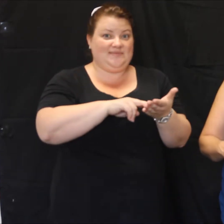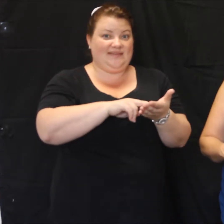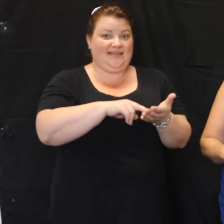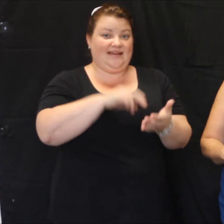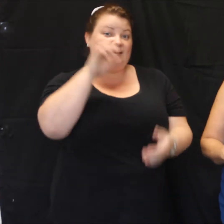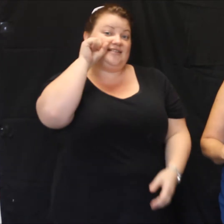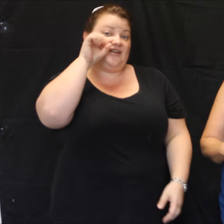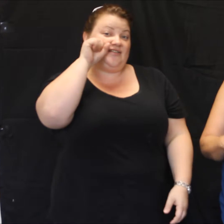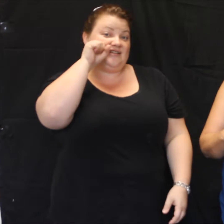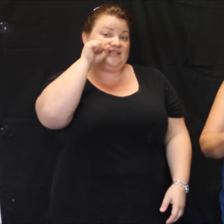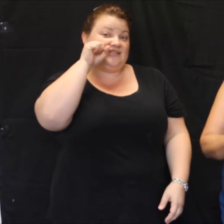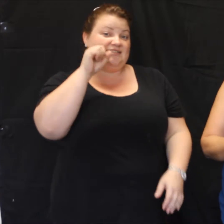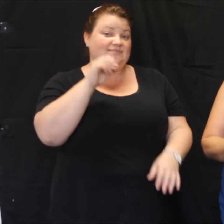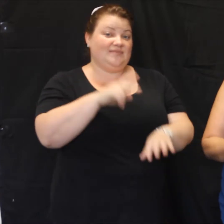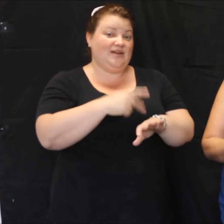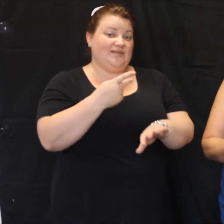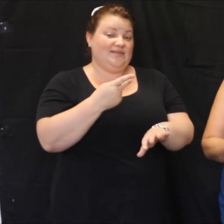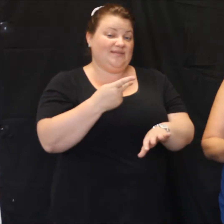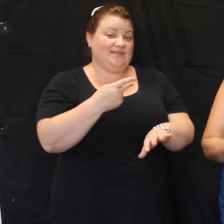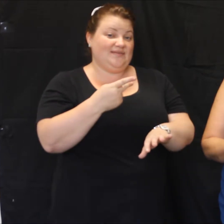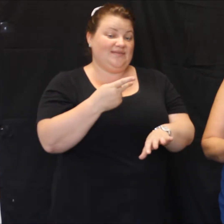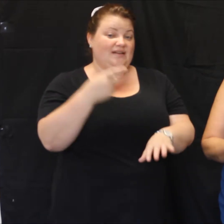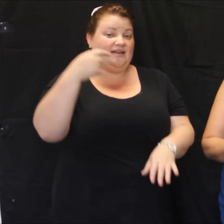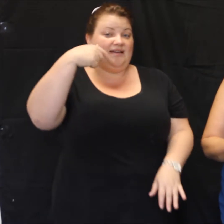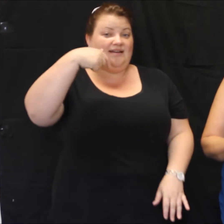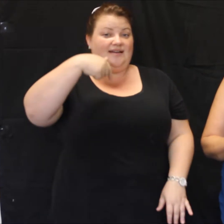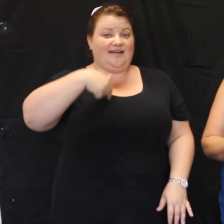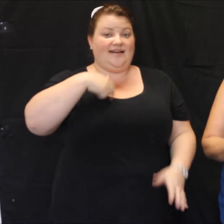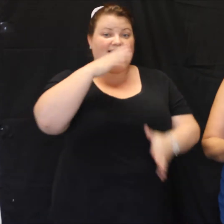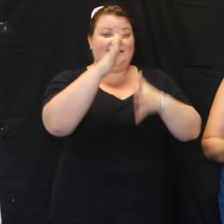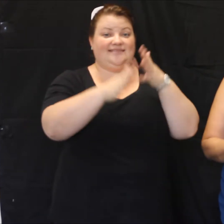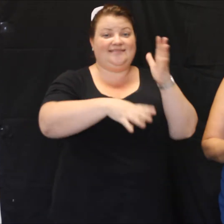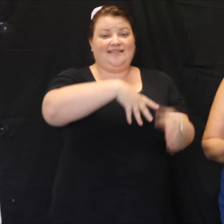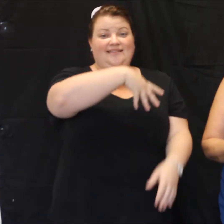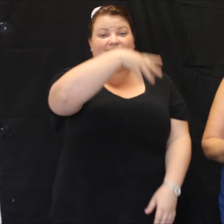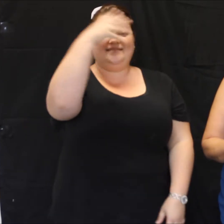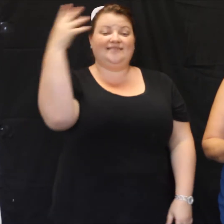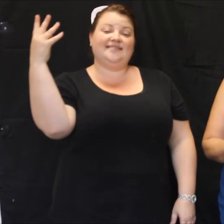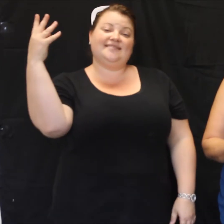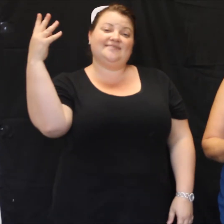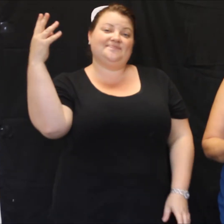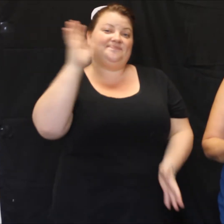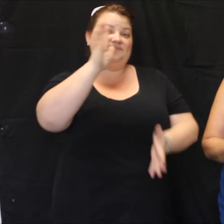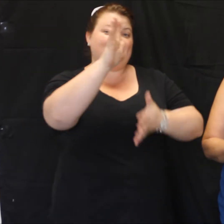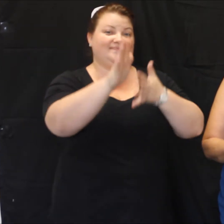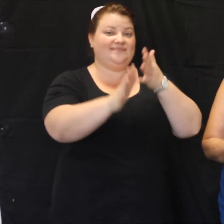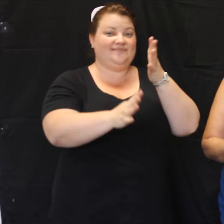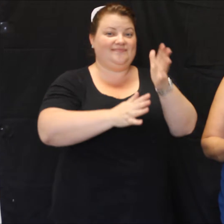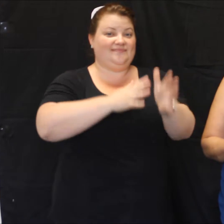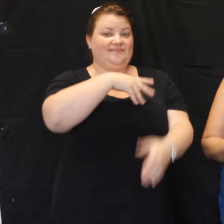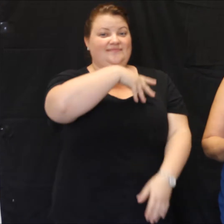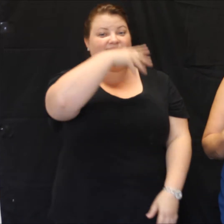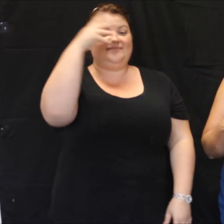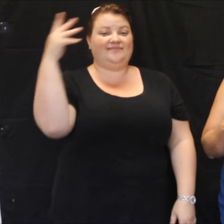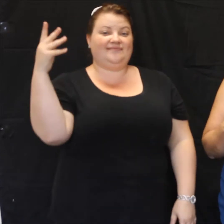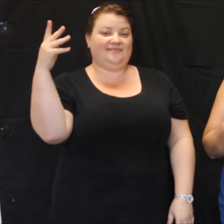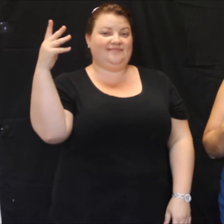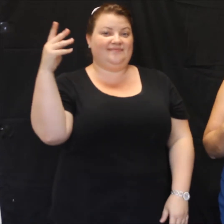orange and blue. I can sing a rainbow, sing a rainbow,